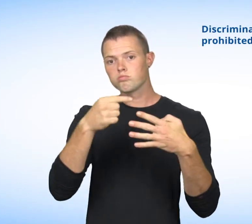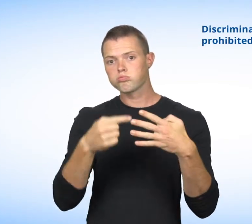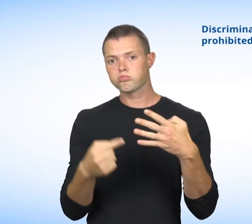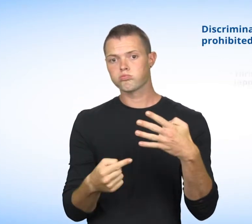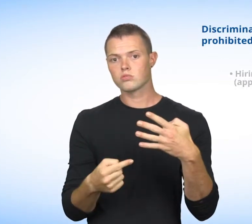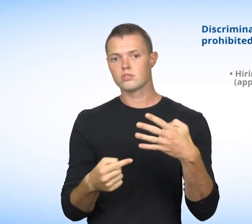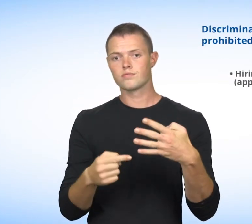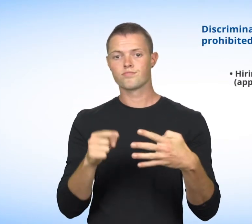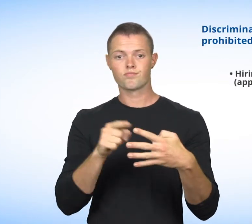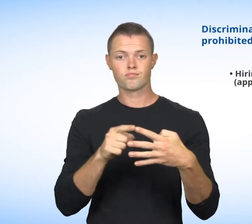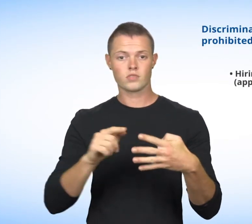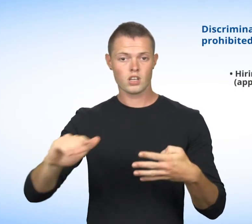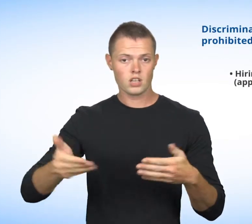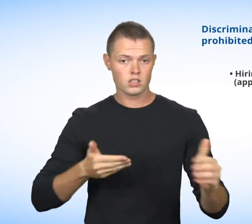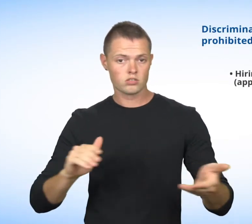Employment includes the following.